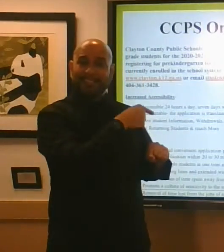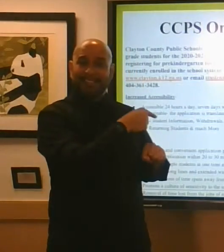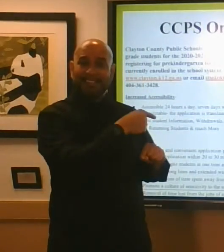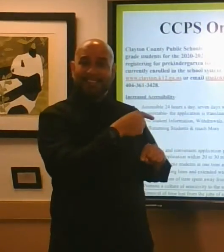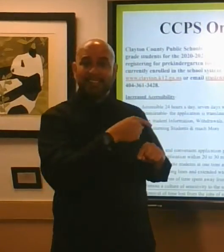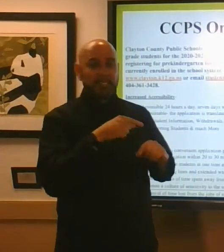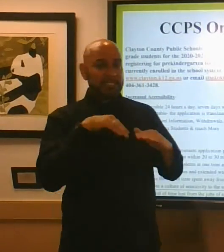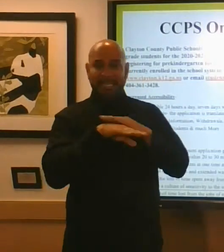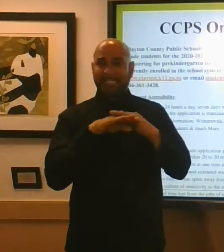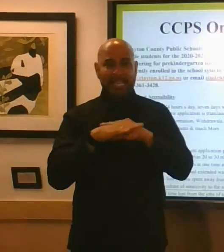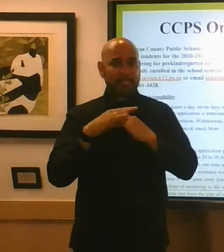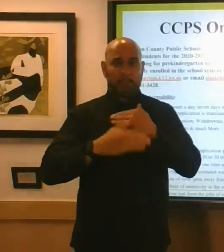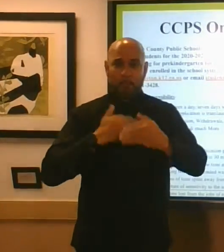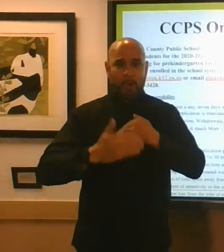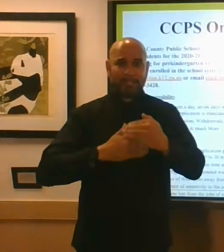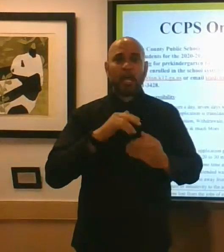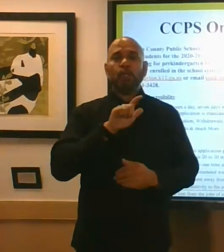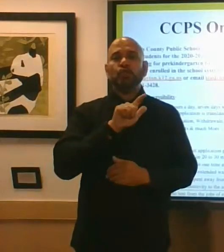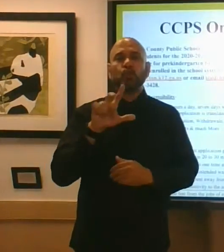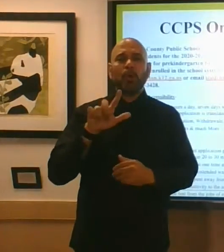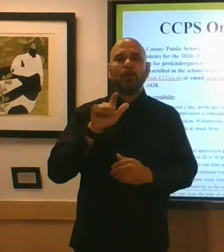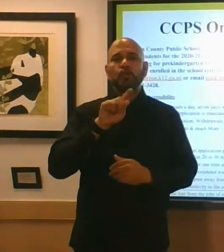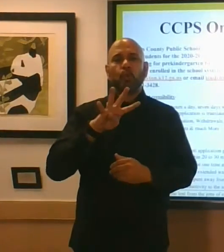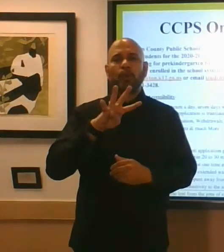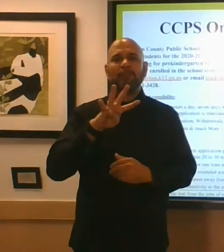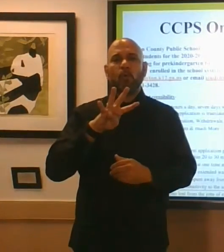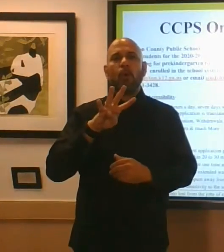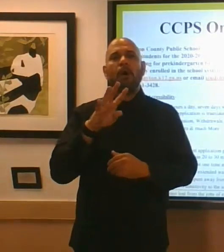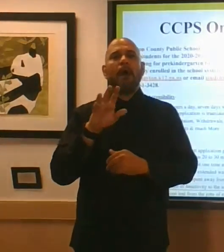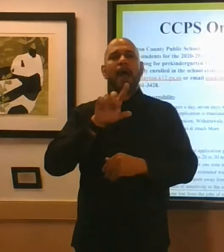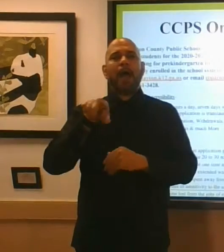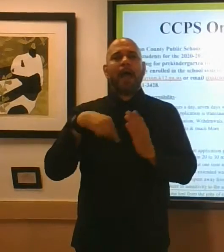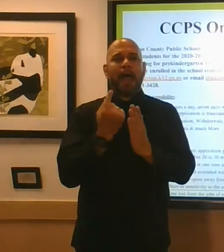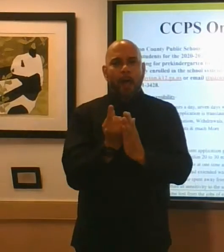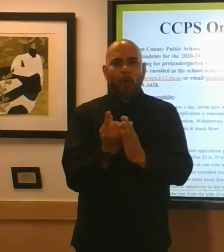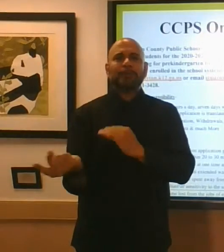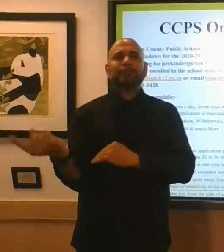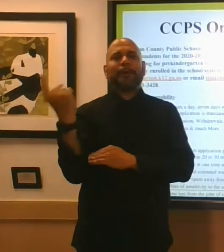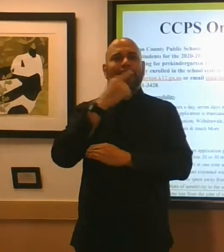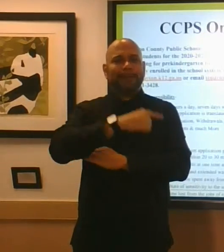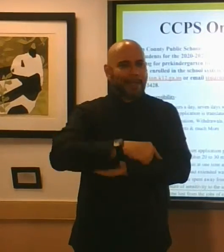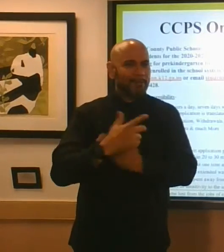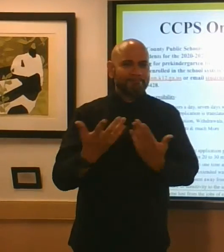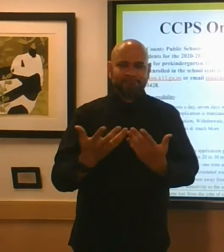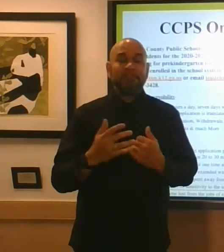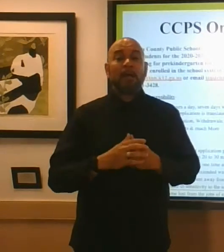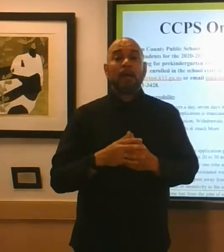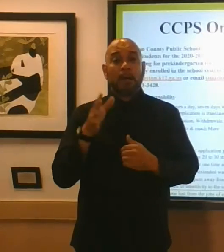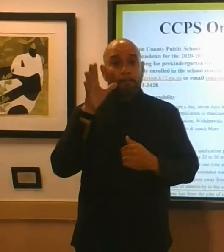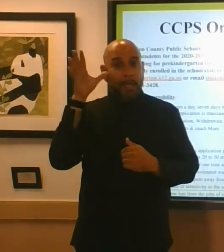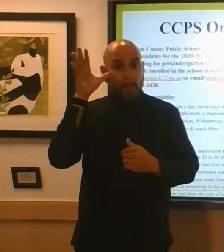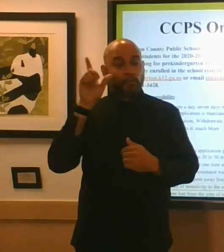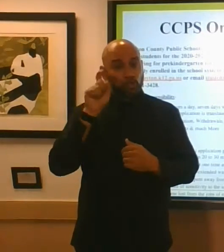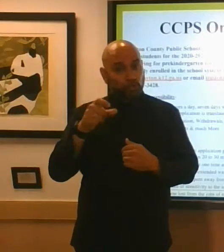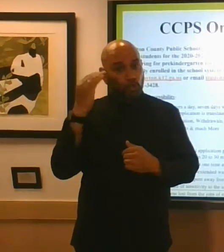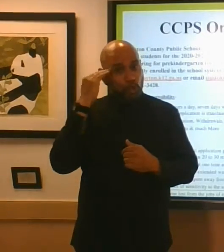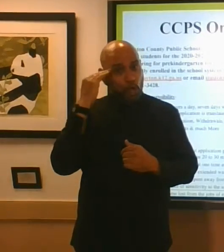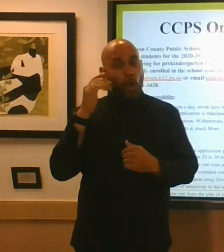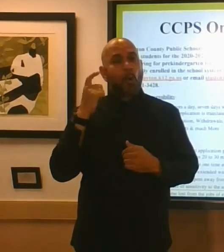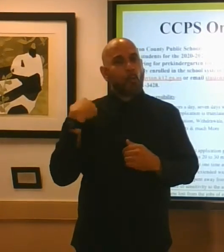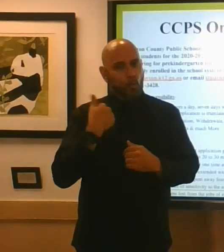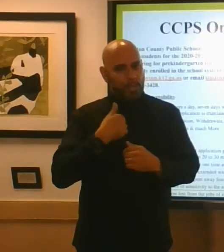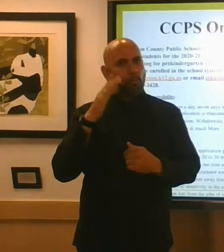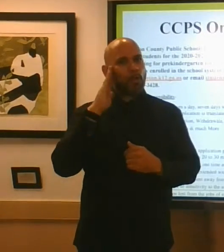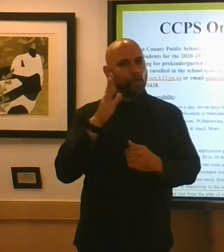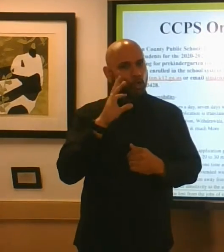accessible process so take advantage of online registration and also parents you should know that we'll also be doing residency